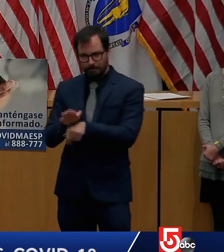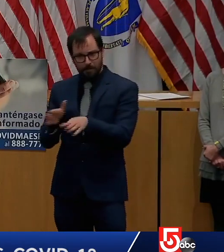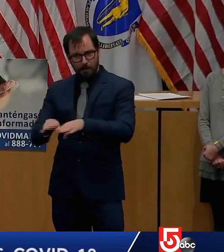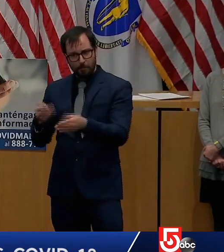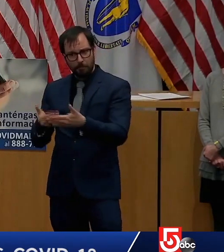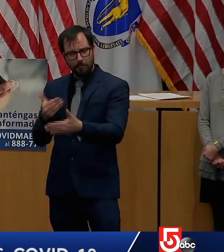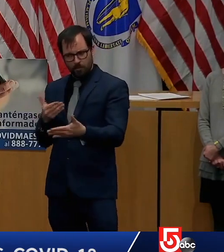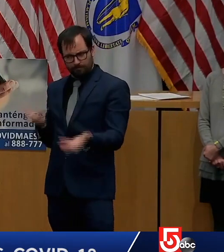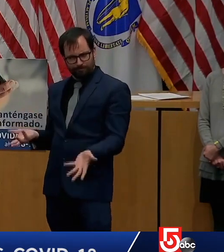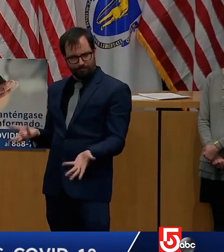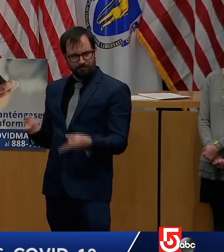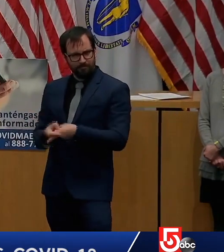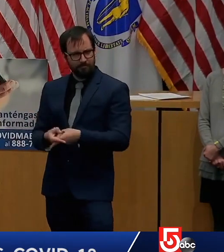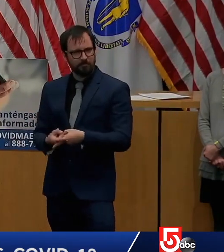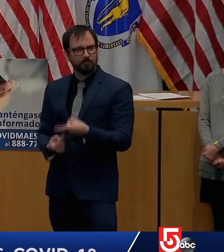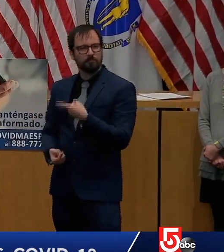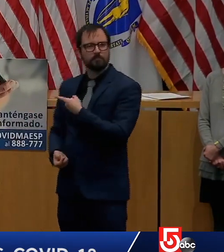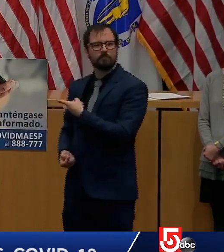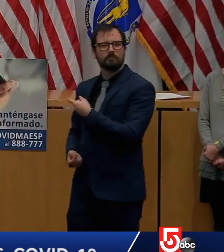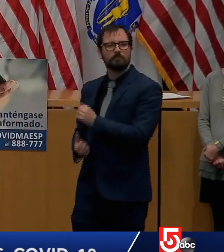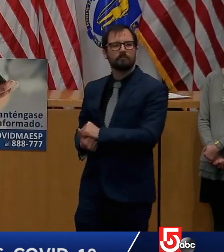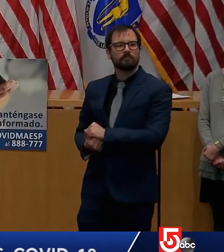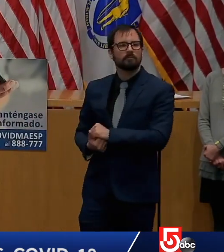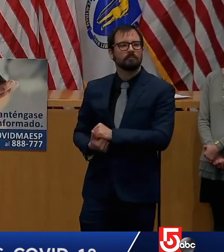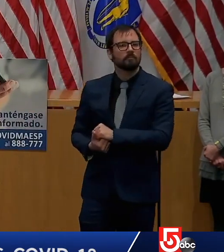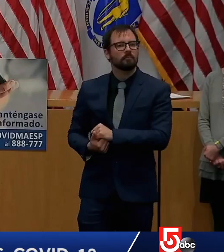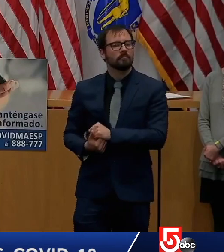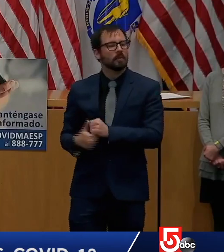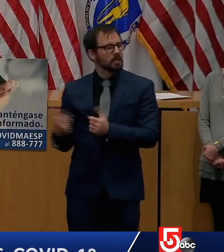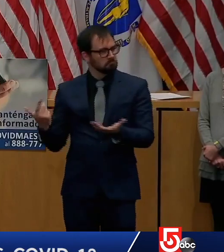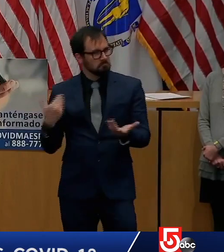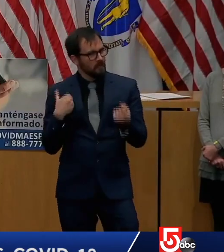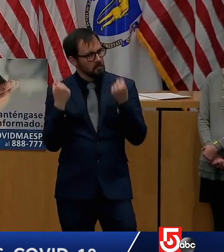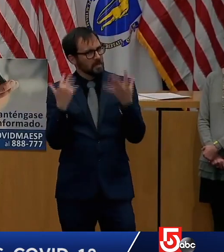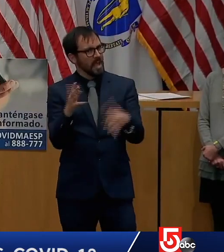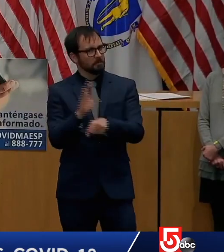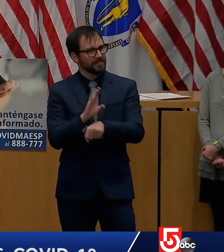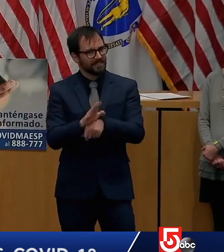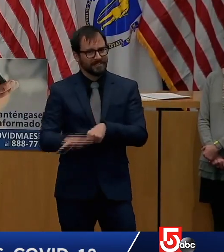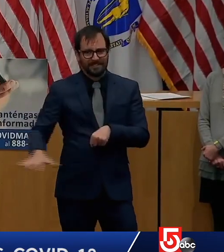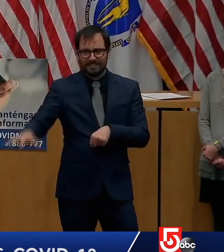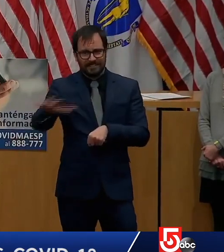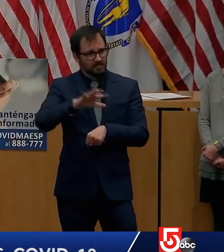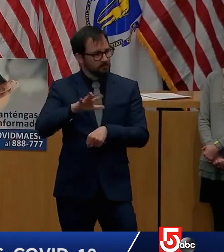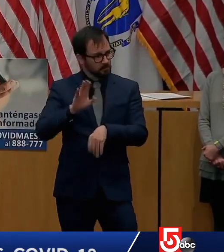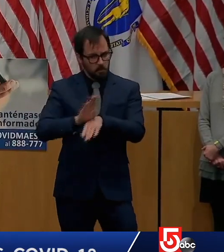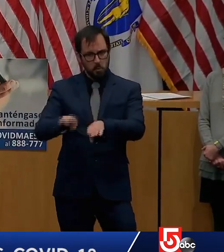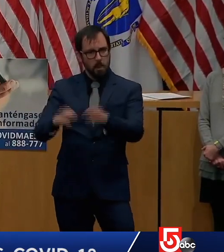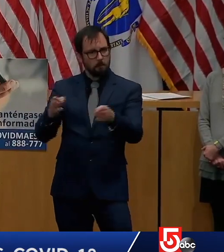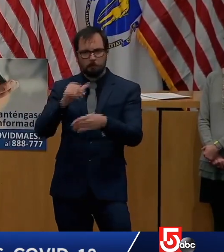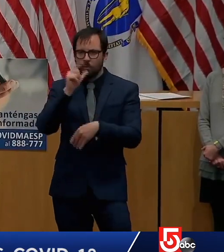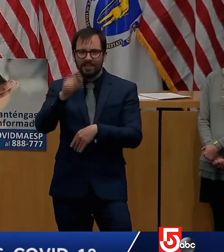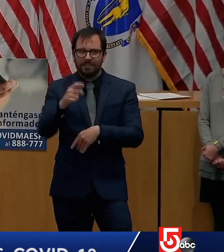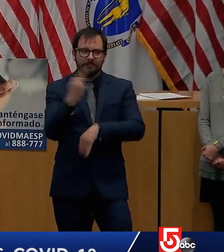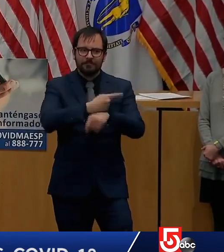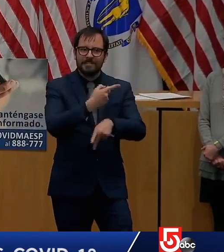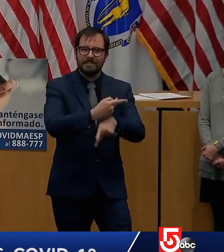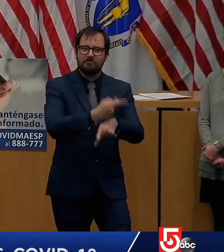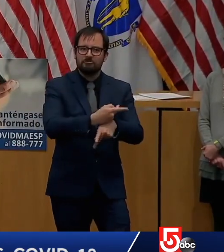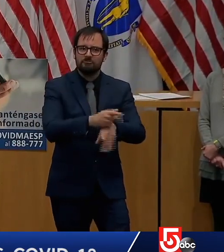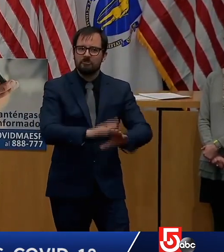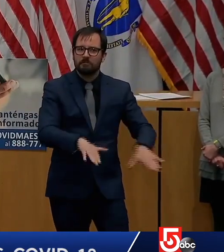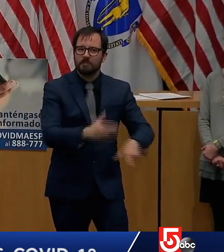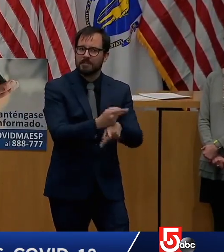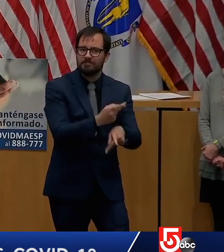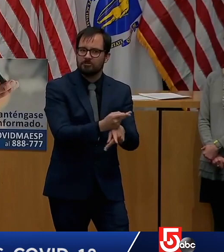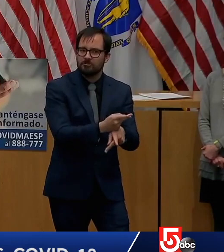to operate. There are many that would benefit from it if it were to be able to do so. I think obviously we're